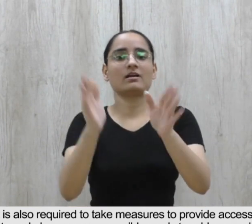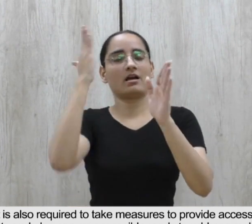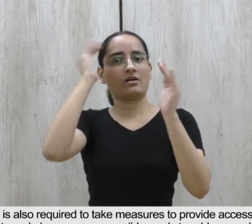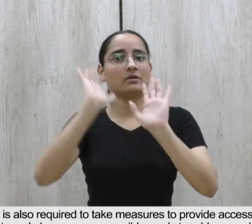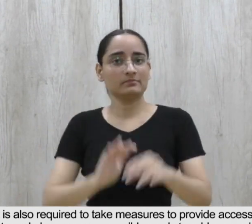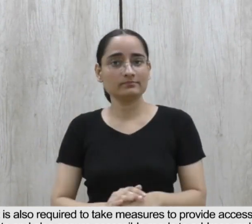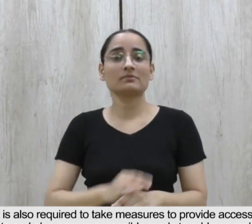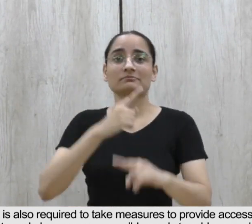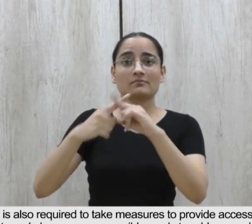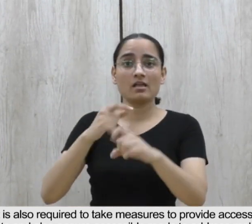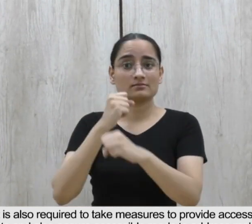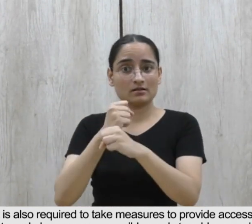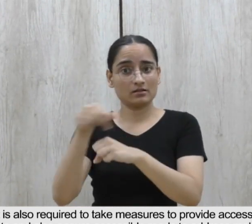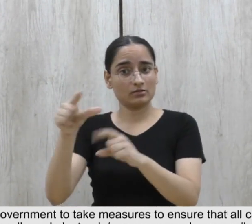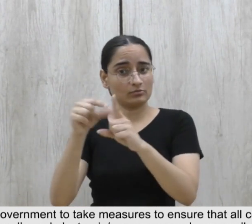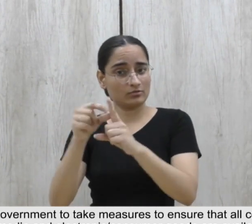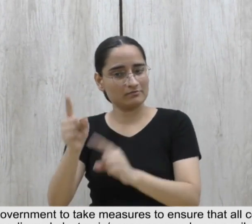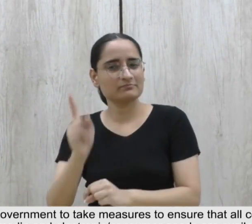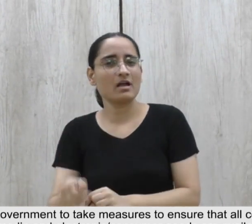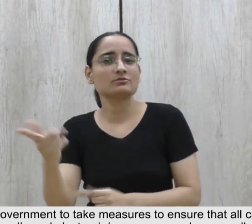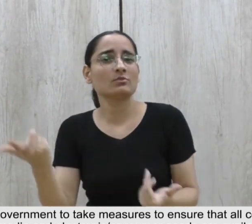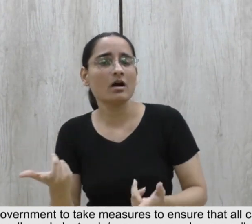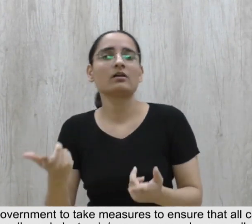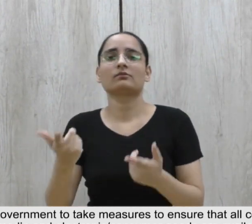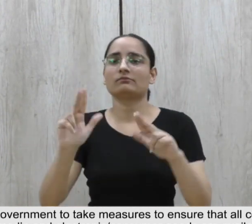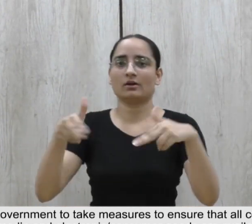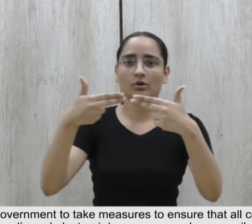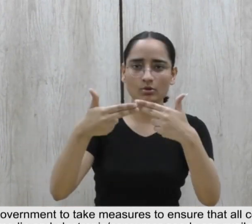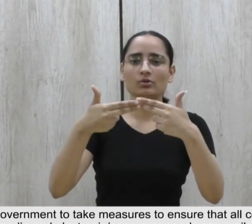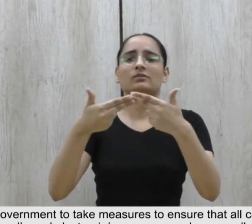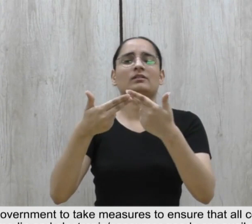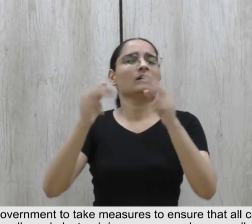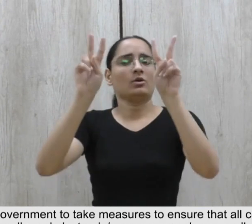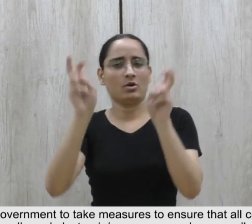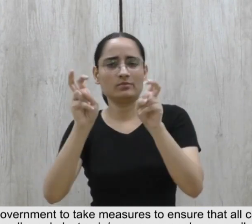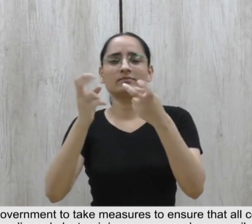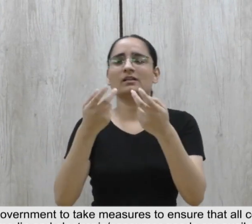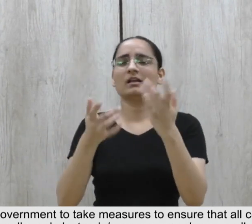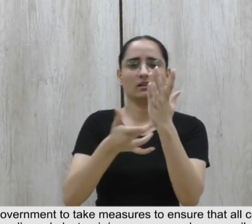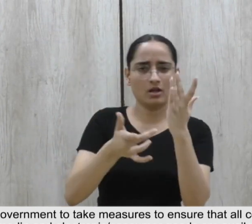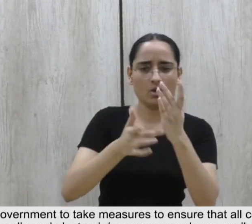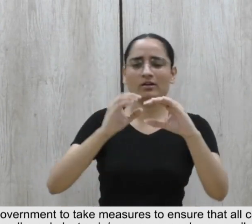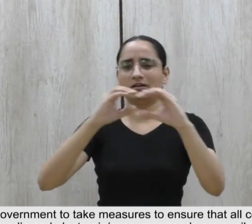14 also mandates the government to take measures to ensure